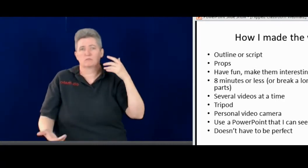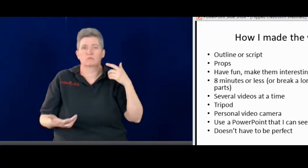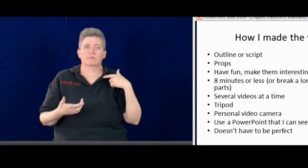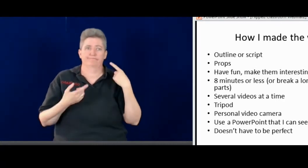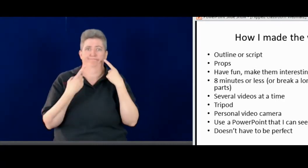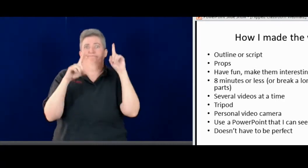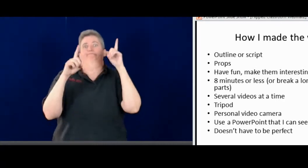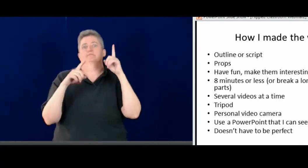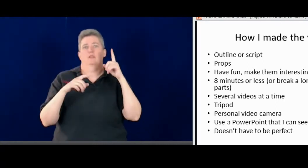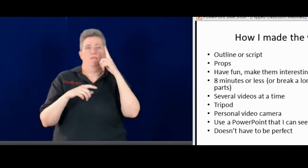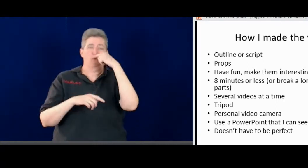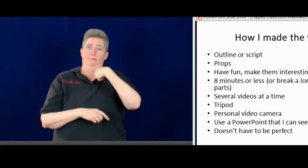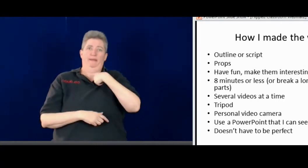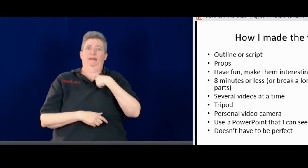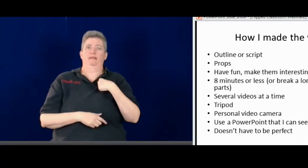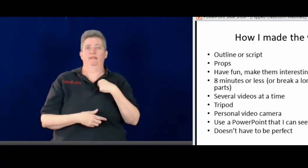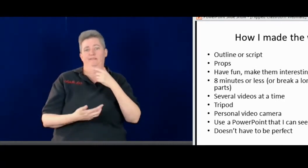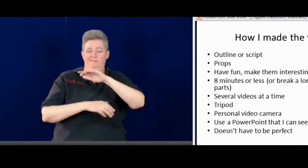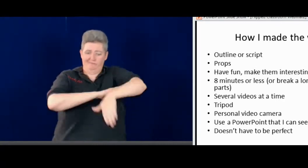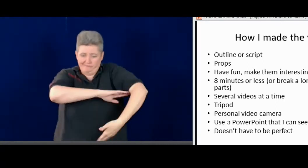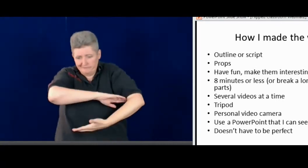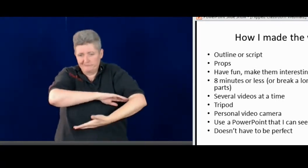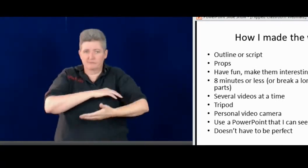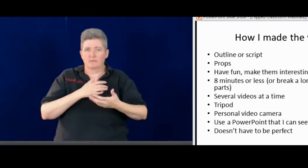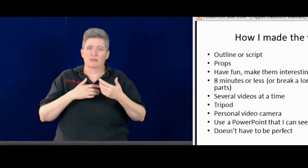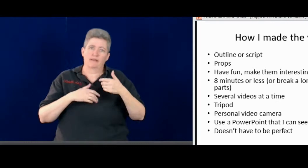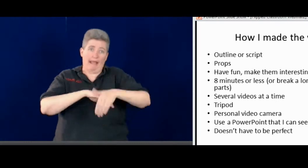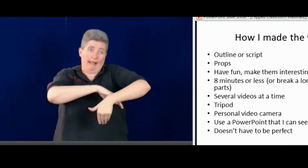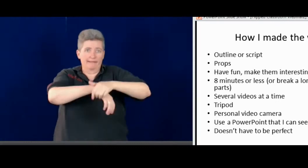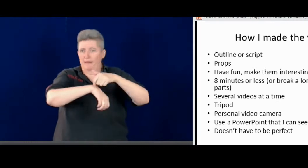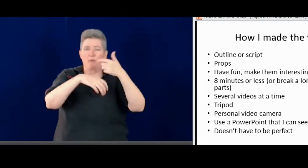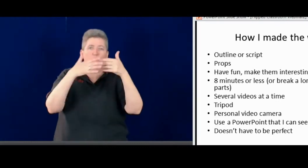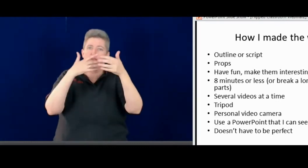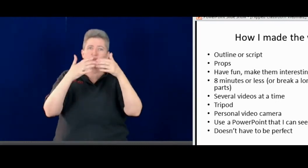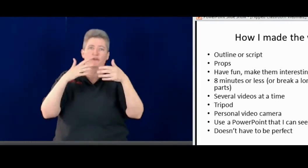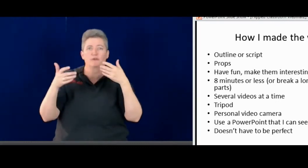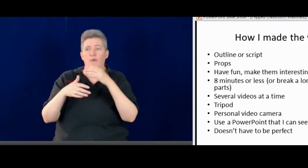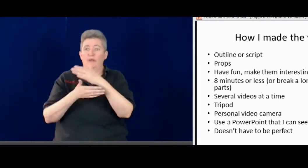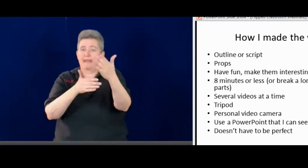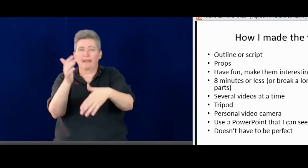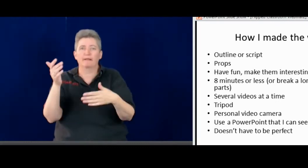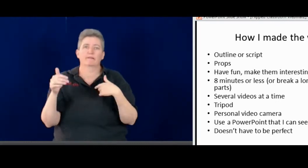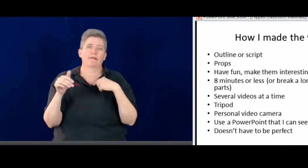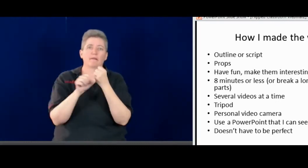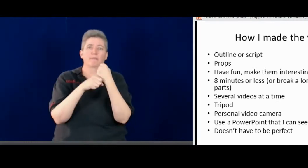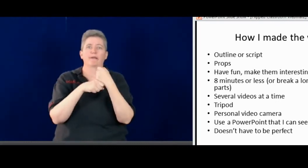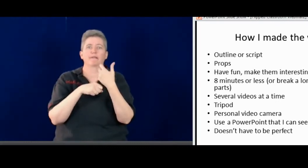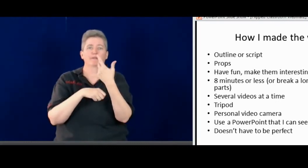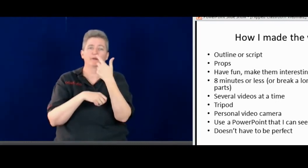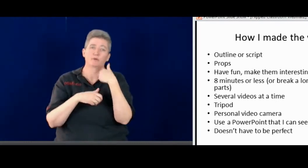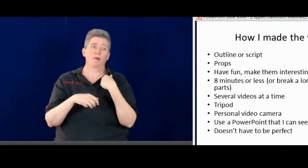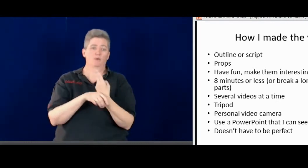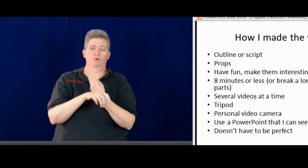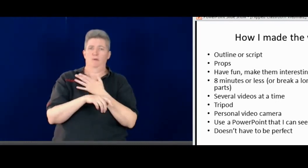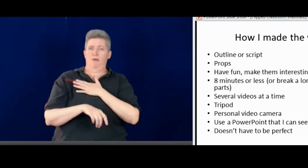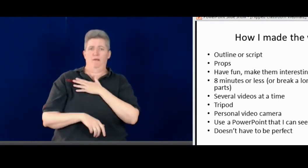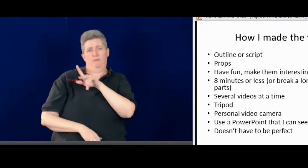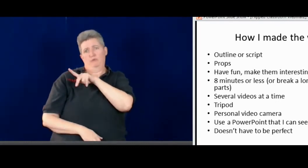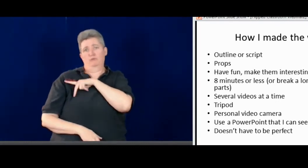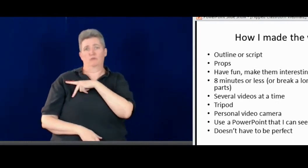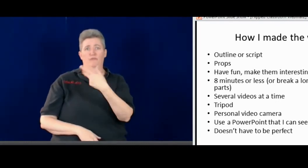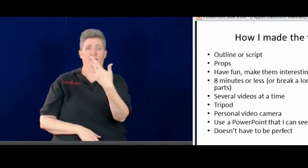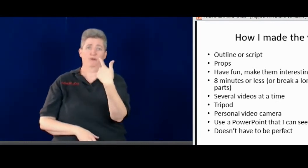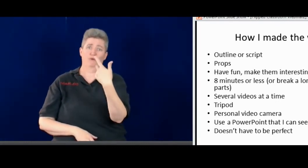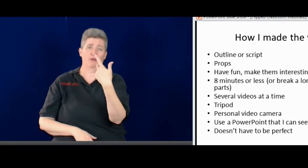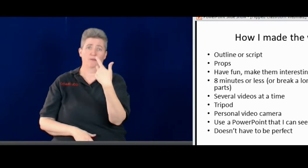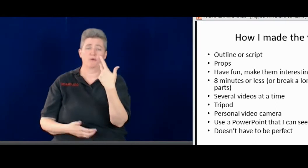And I make them at home. I make my videos at home. For me, that's been working. I do it in the evening, you know, in the afternoon whenever or even on the weekend whenever I have time.